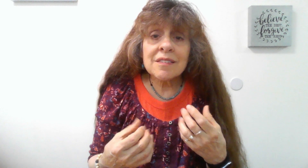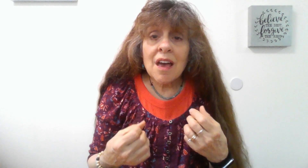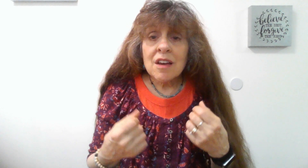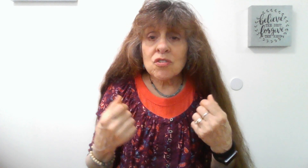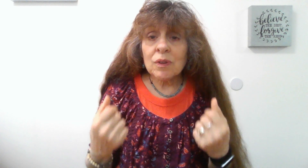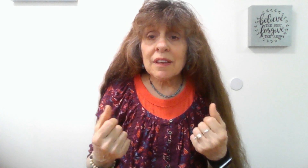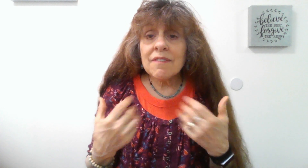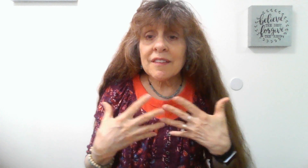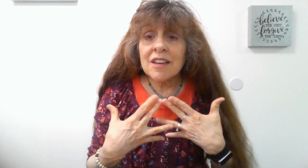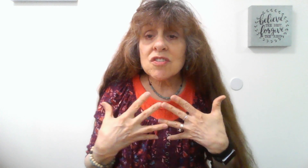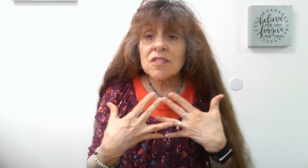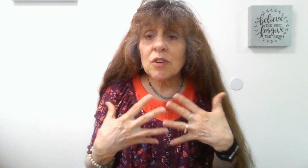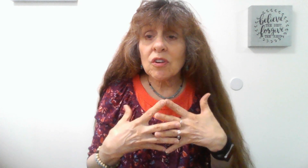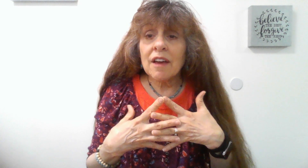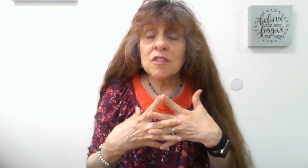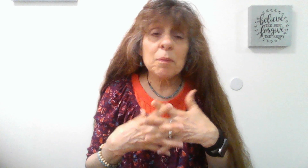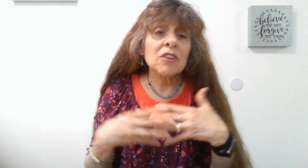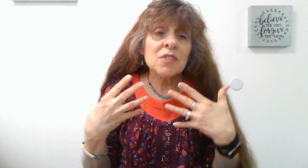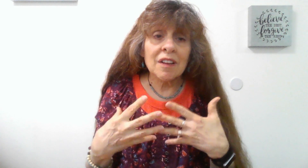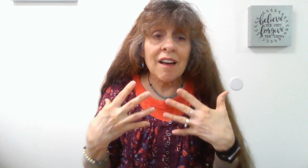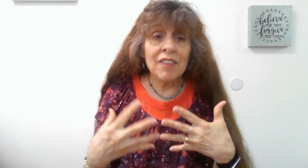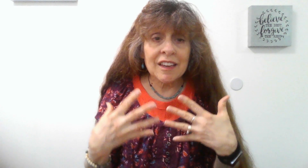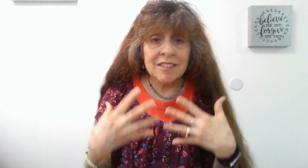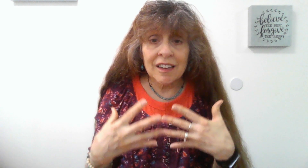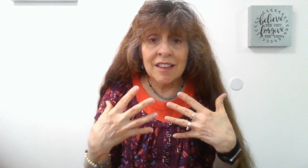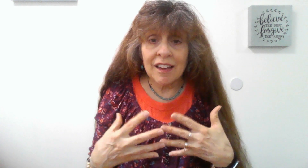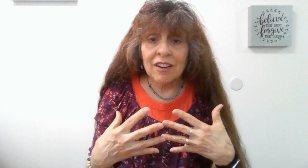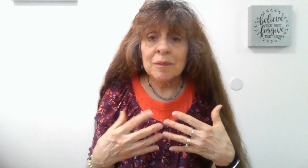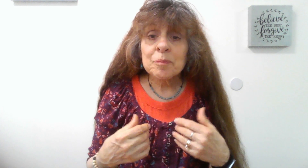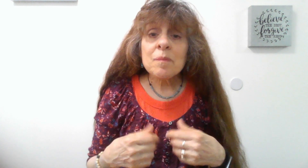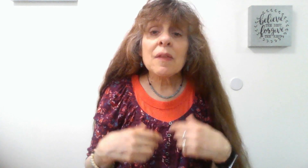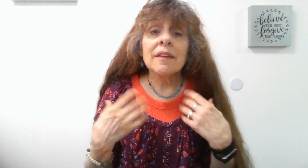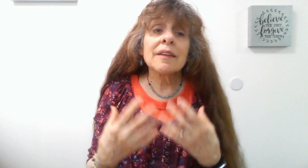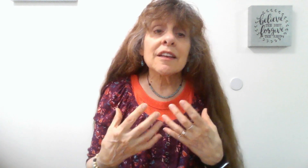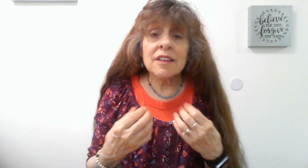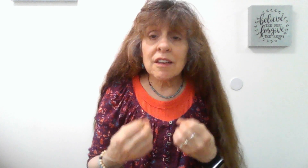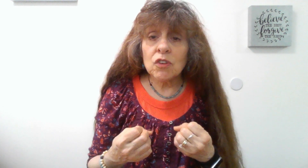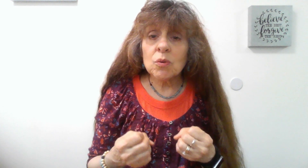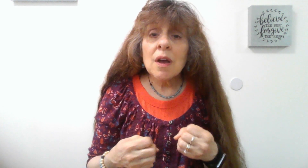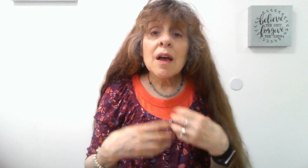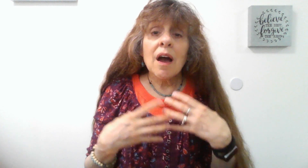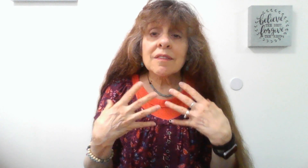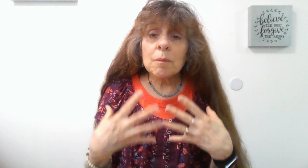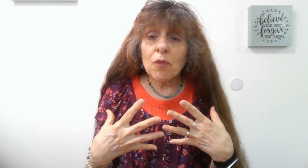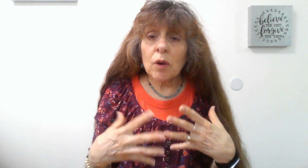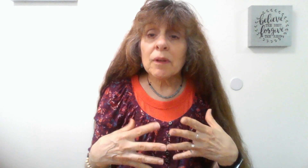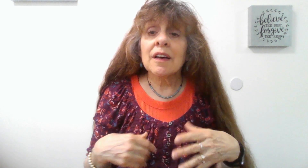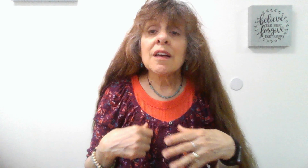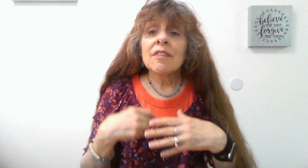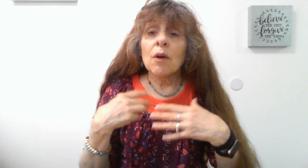to relieve the tensions that are in your life, but you still have that anxiety there. And I'd like to give you a simple formula that